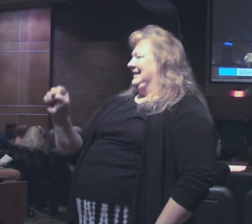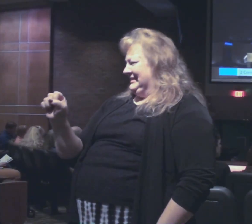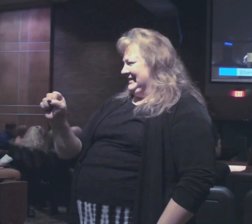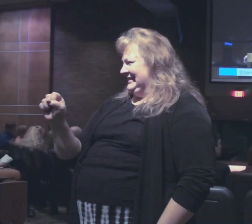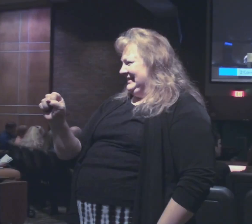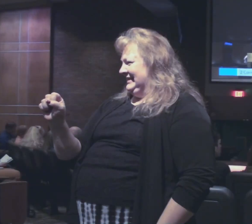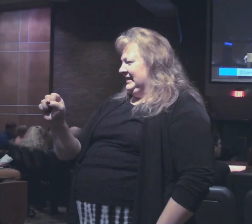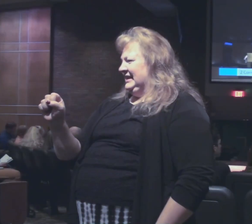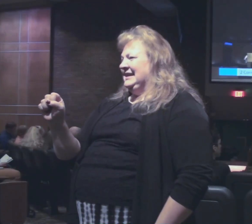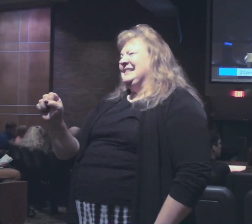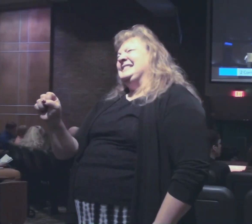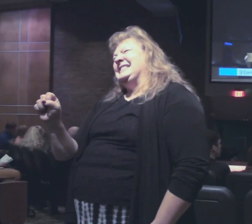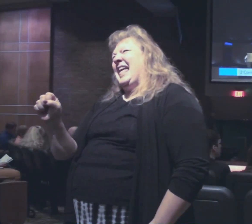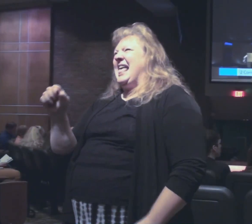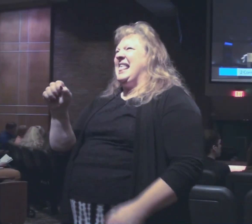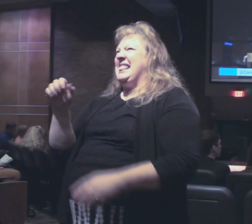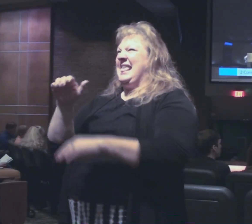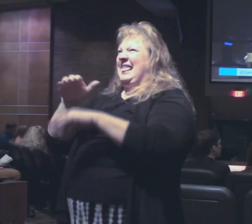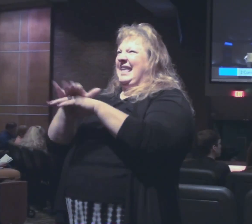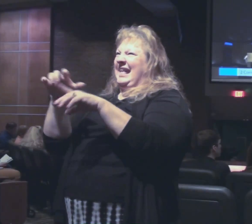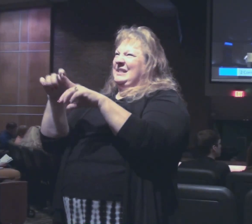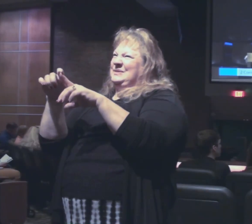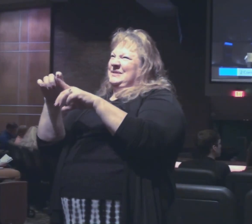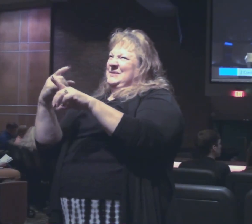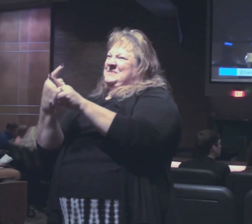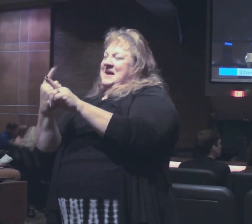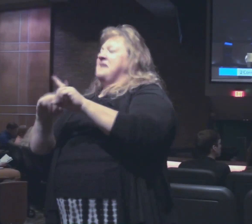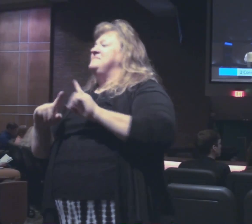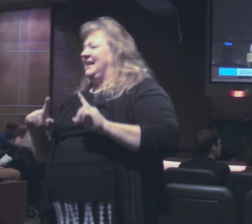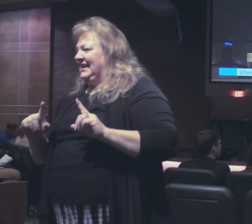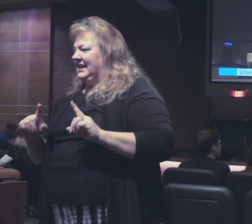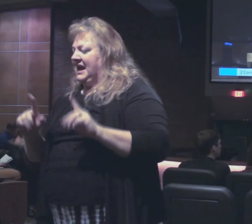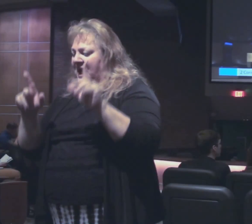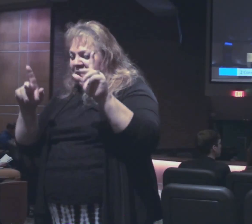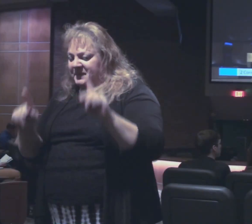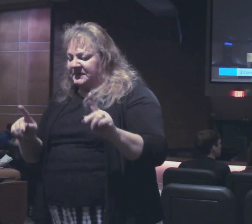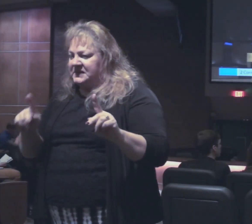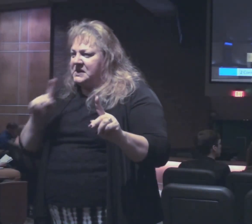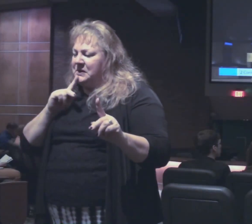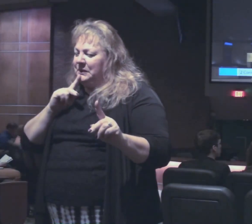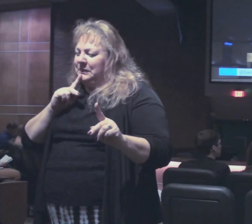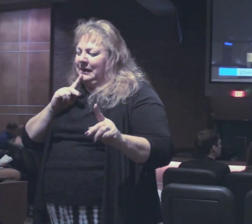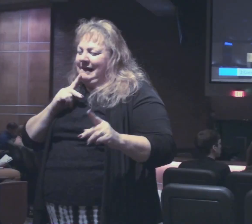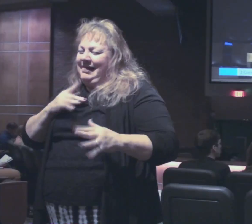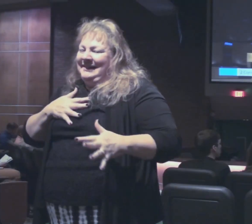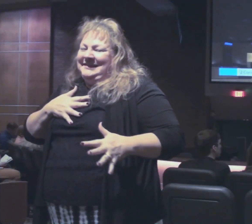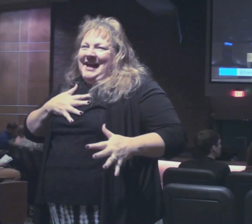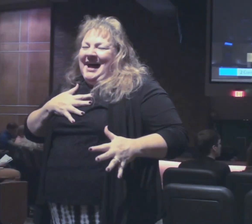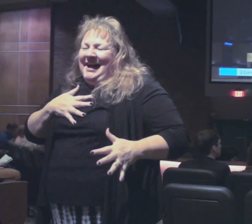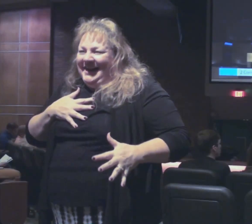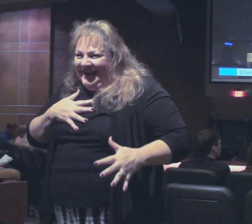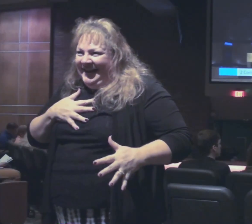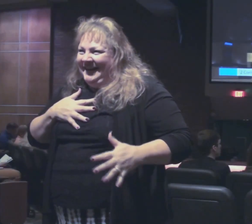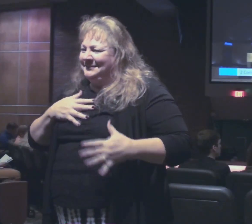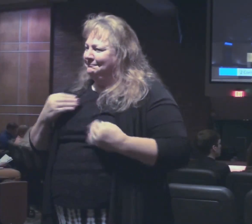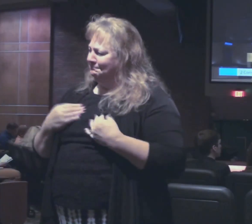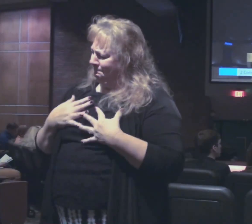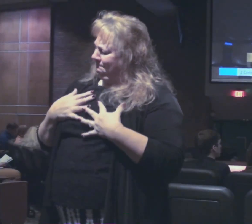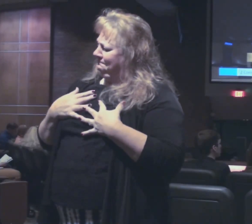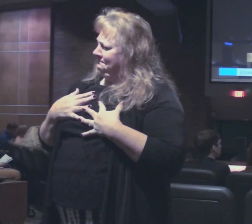flavor of our English word hilarious. But it's a person who is joyful, glad,